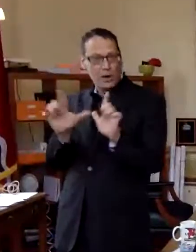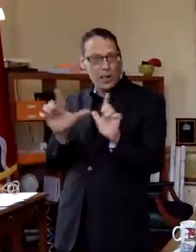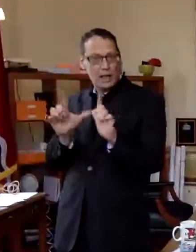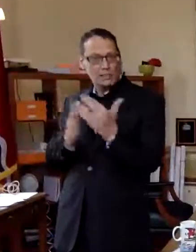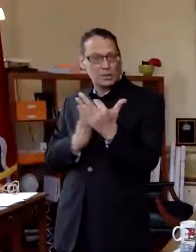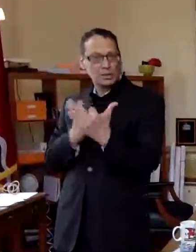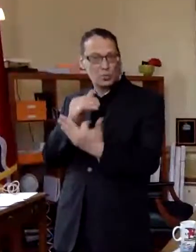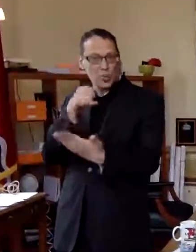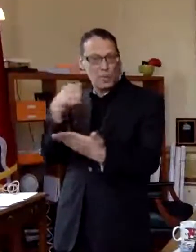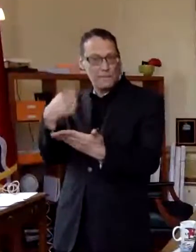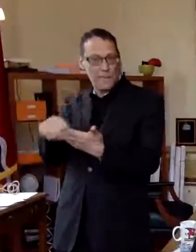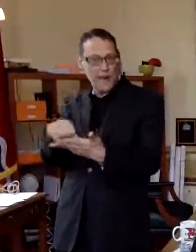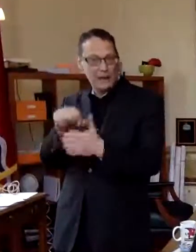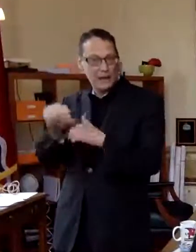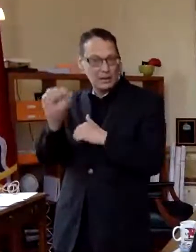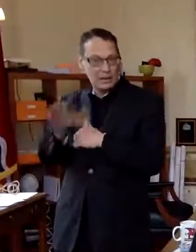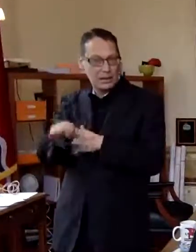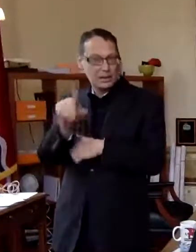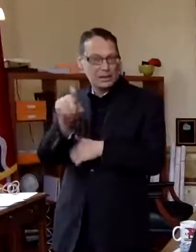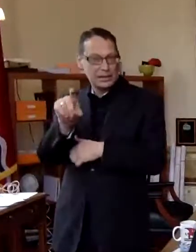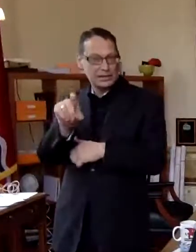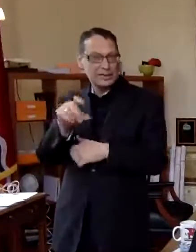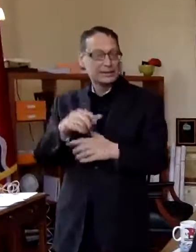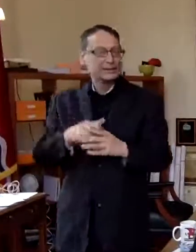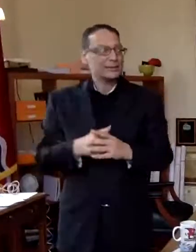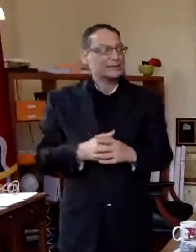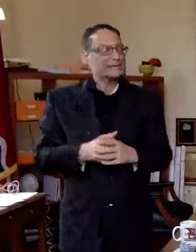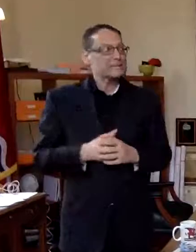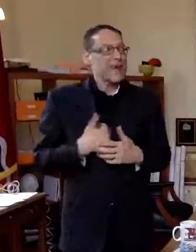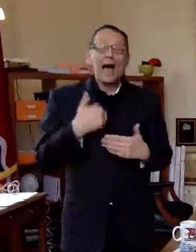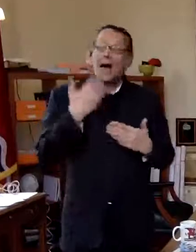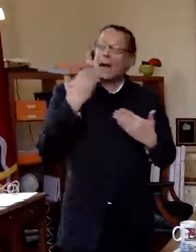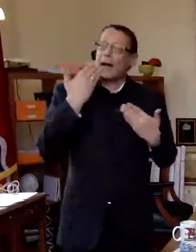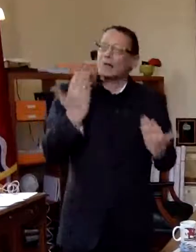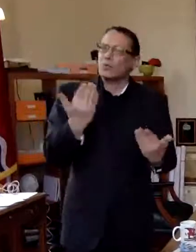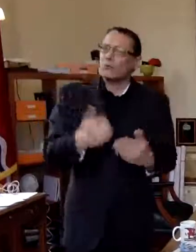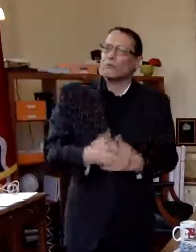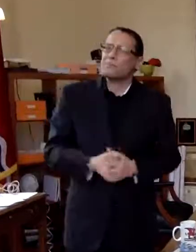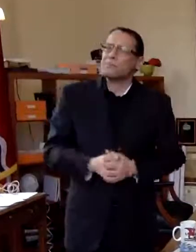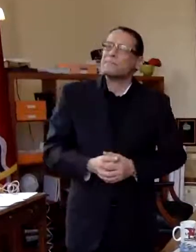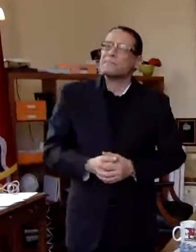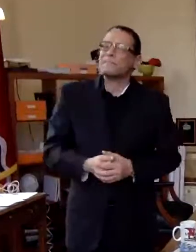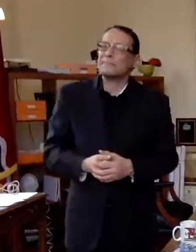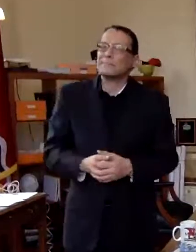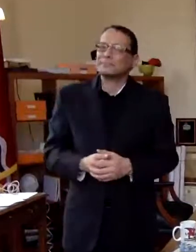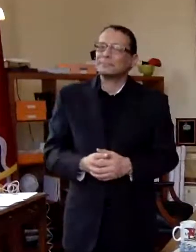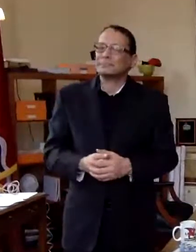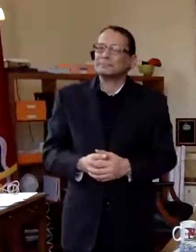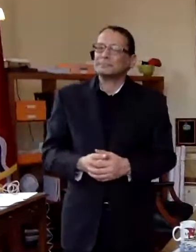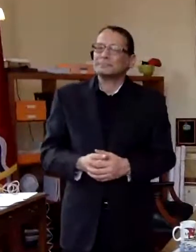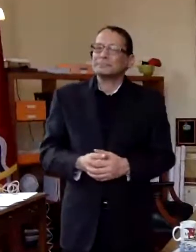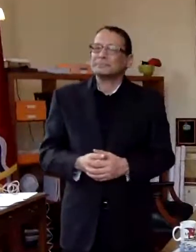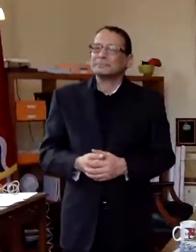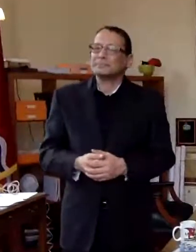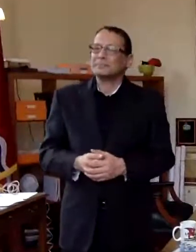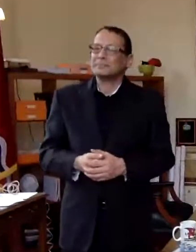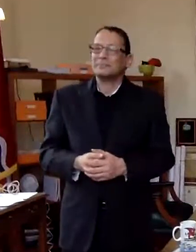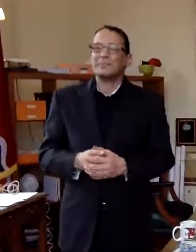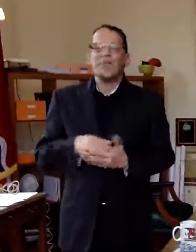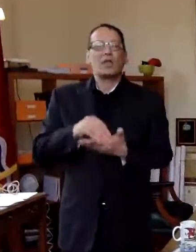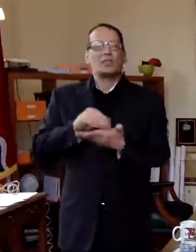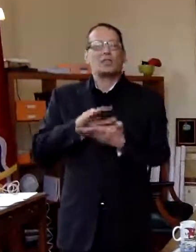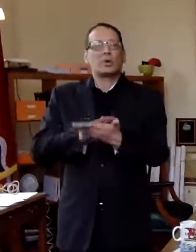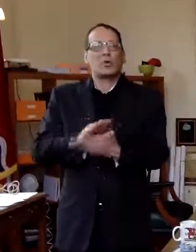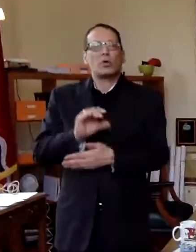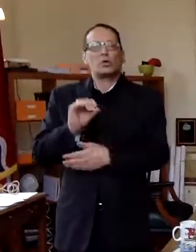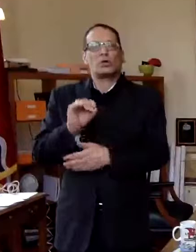i don't know rachel um but it's the recorder of deeds